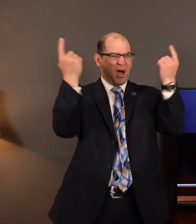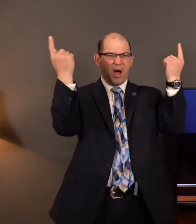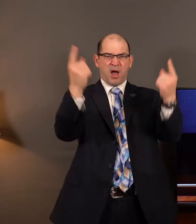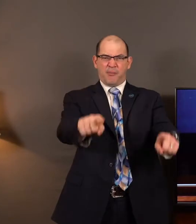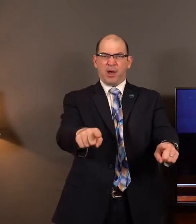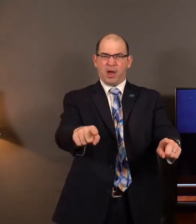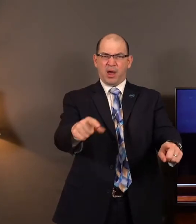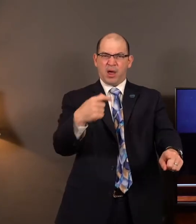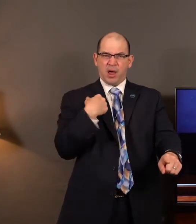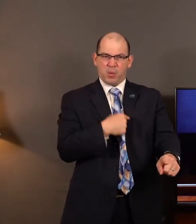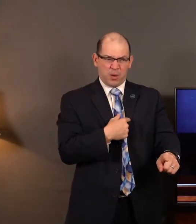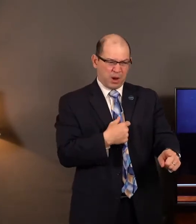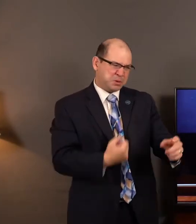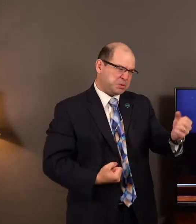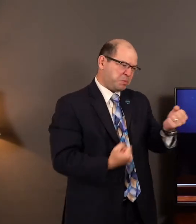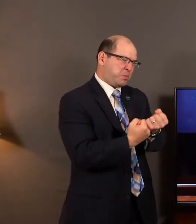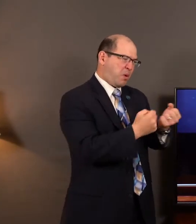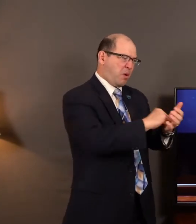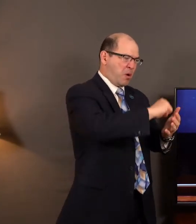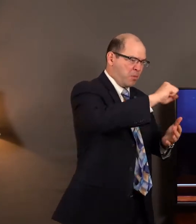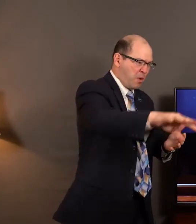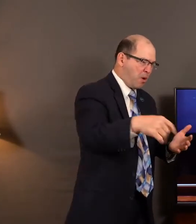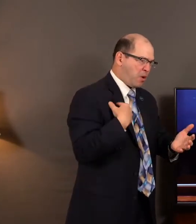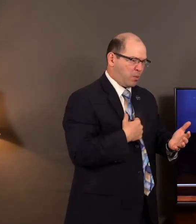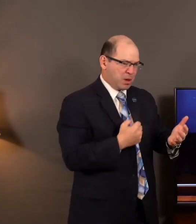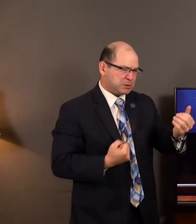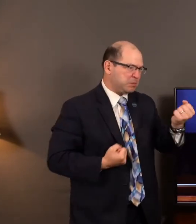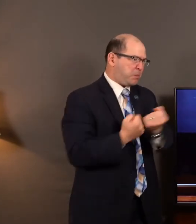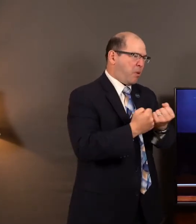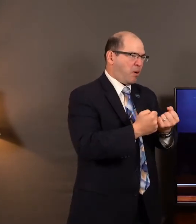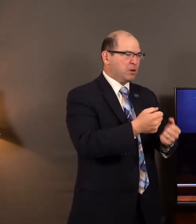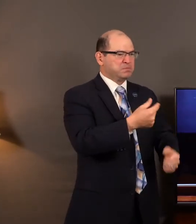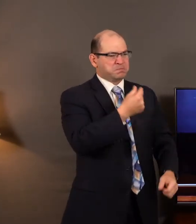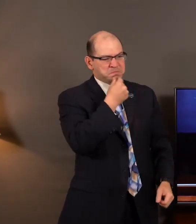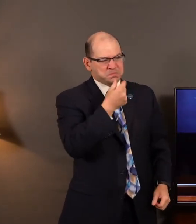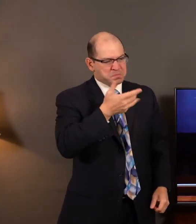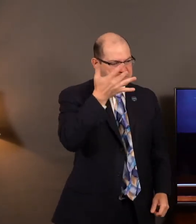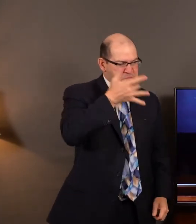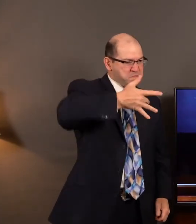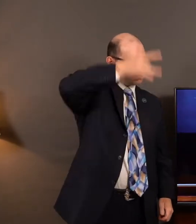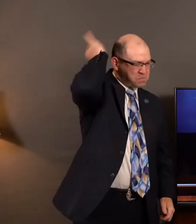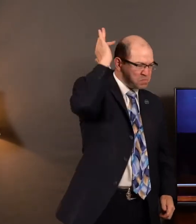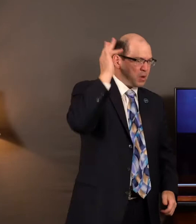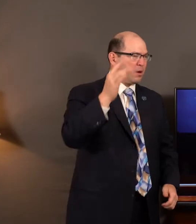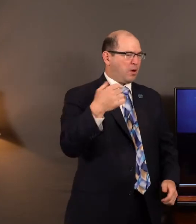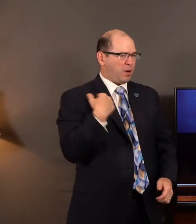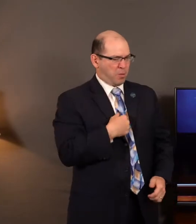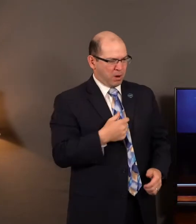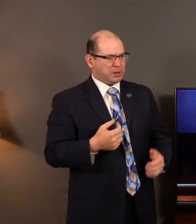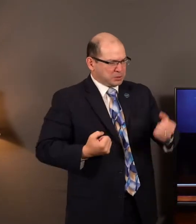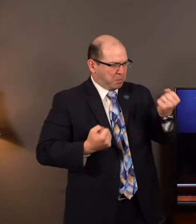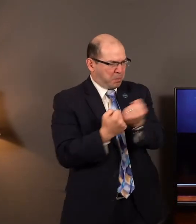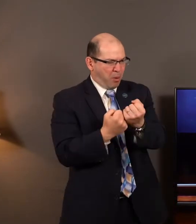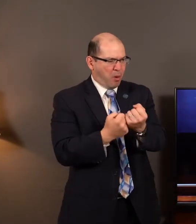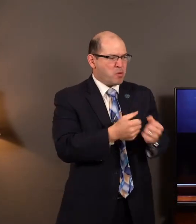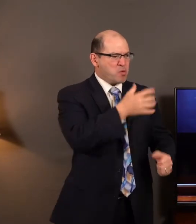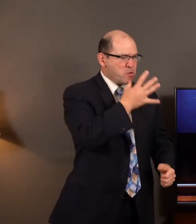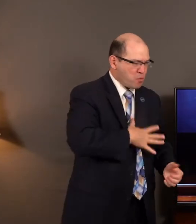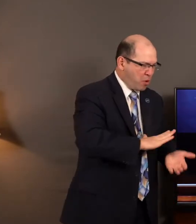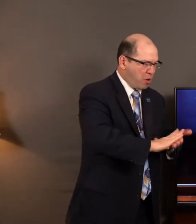abortion or homosexuality? Or we're confusing gender identity? Or we're seeing the push for communism